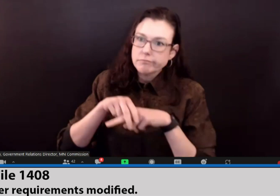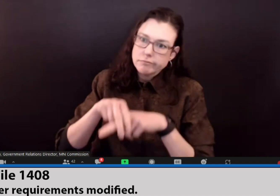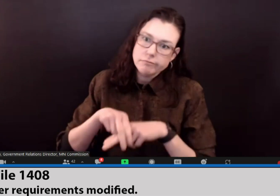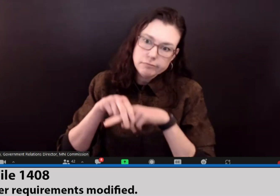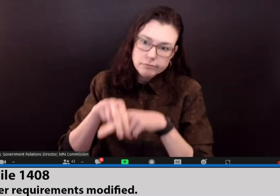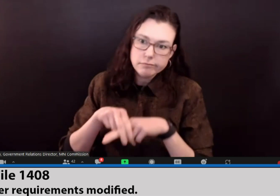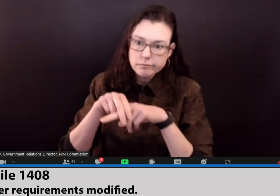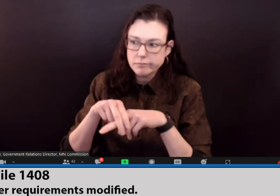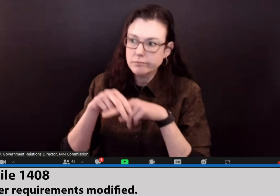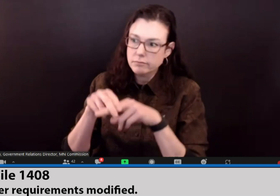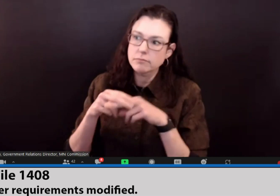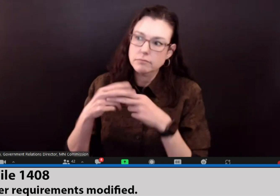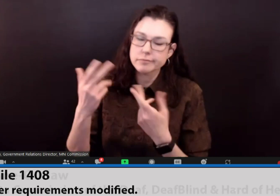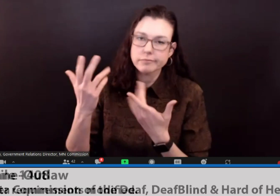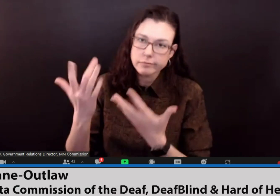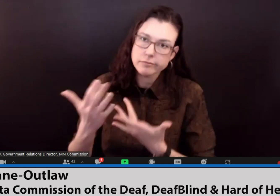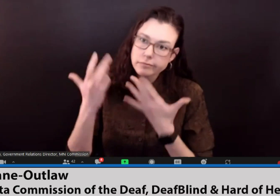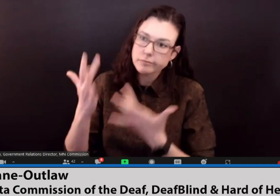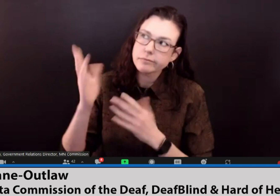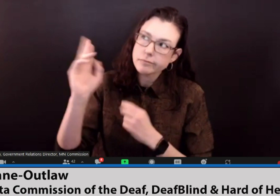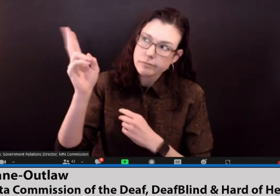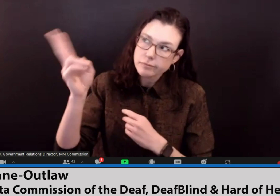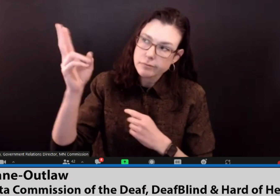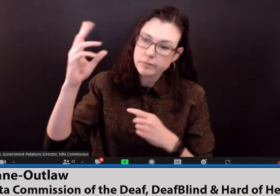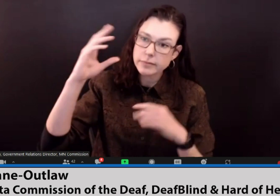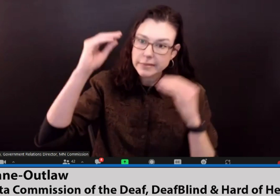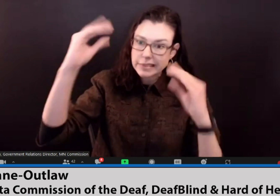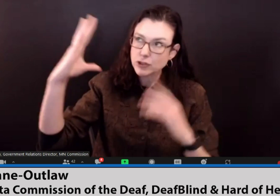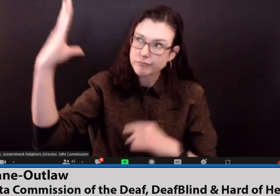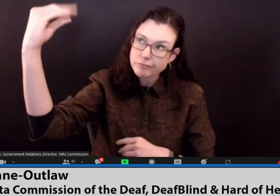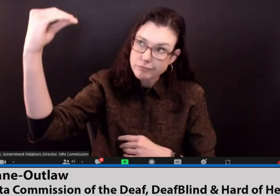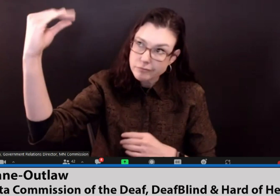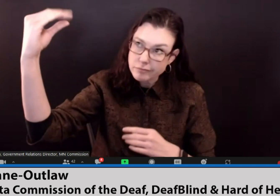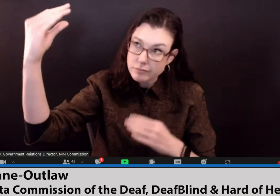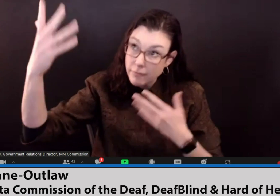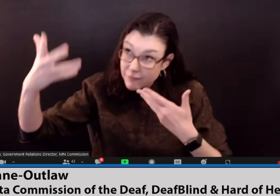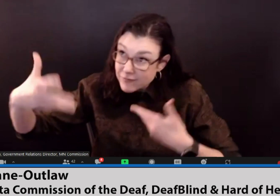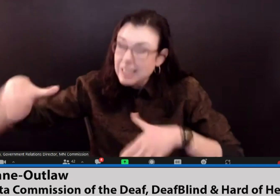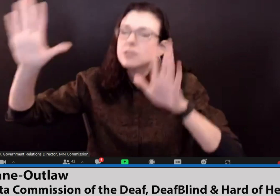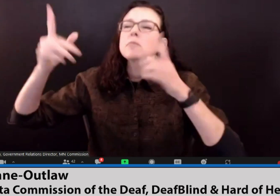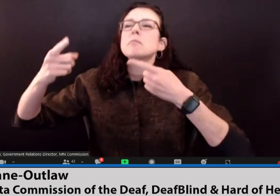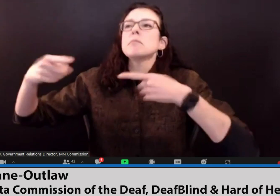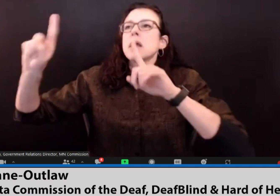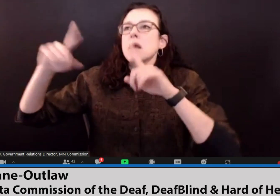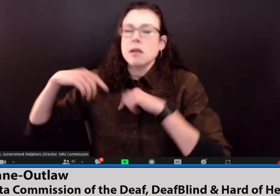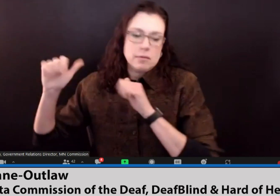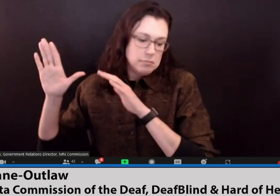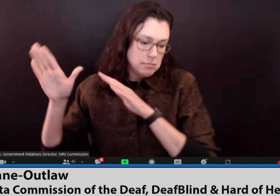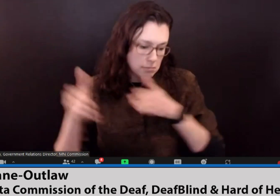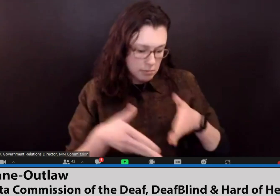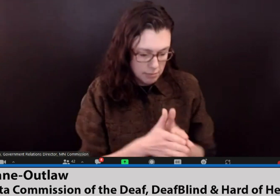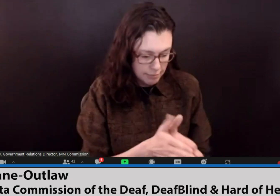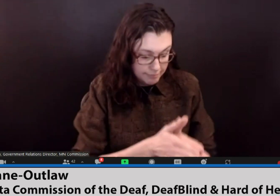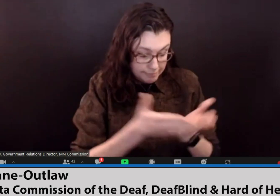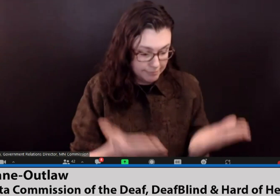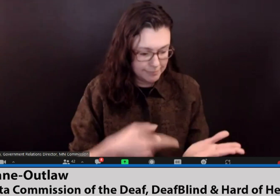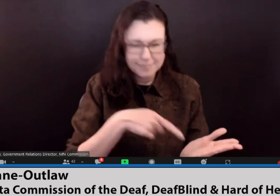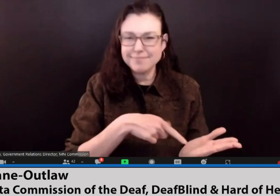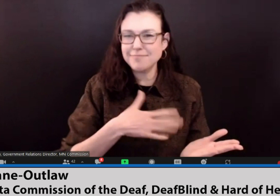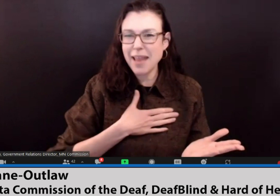So, I, in comparison, would be sitting there just biding my time waiting for the teacher to stop talking so